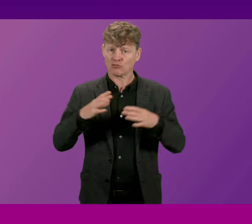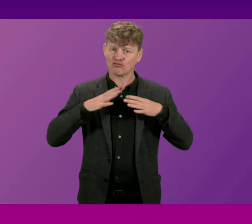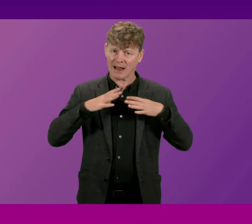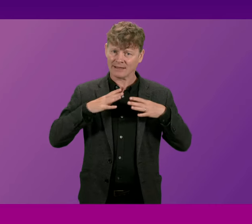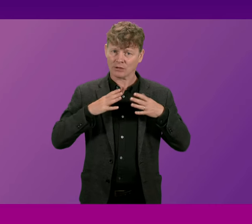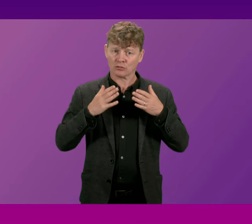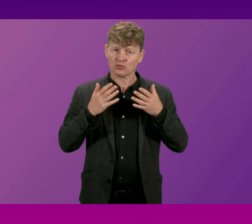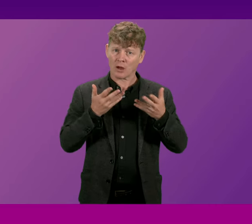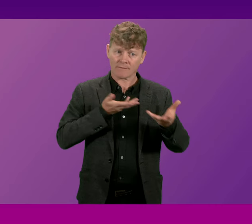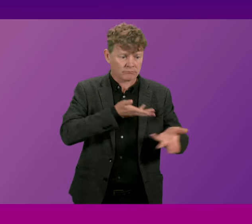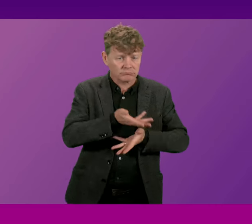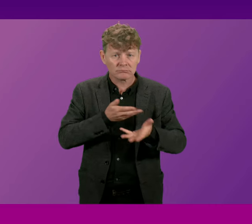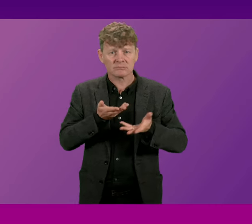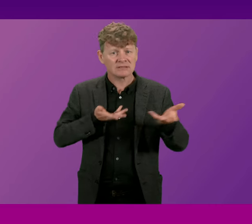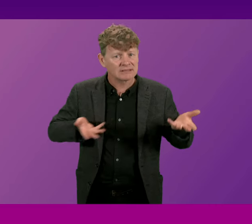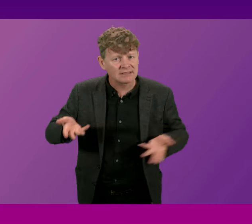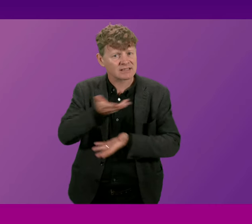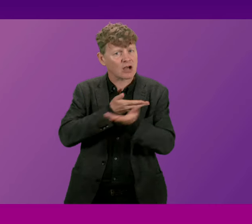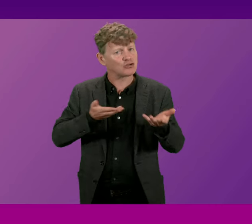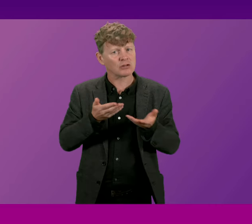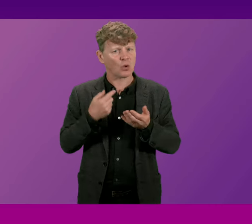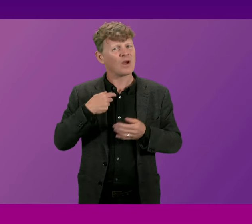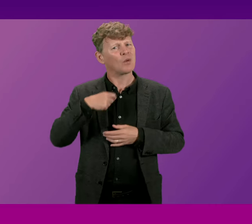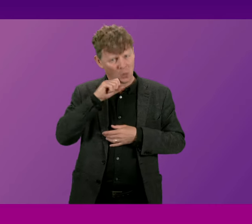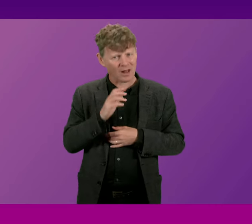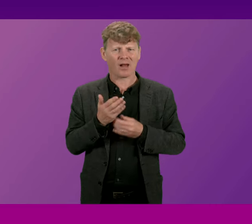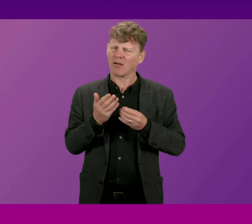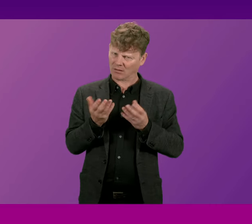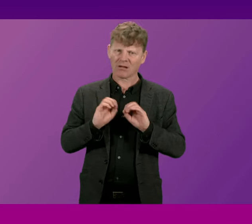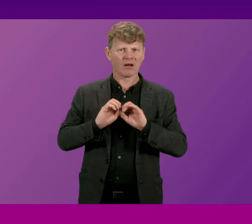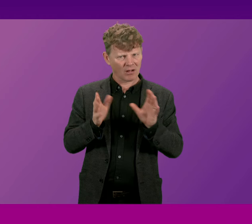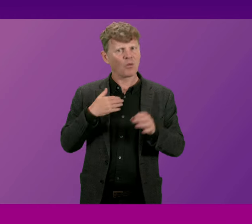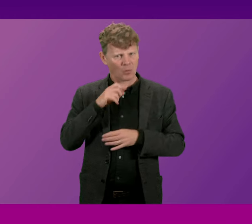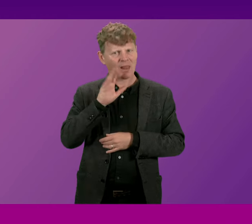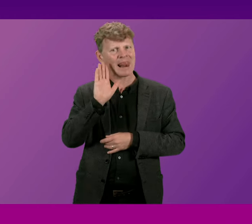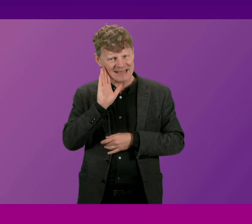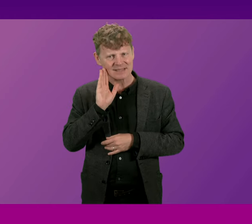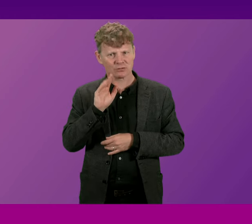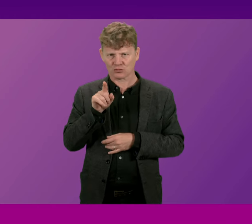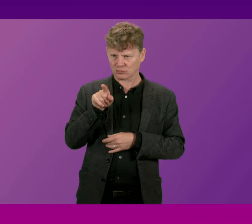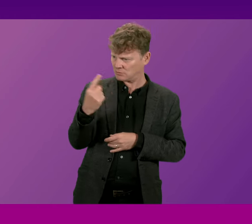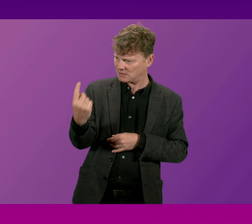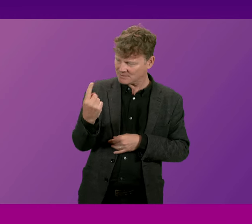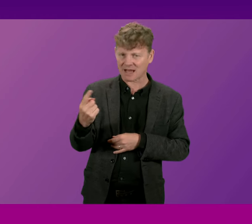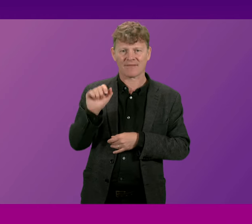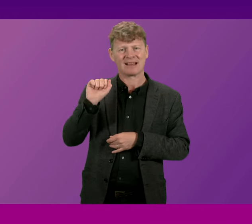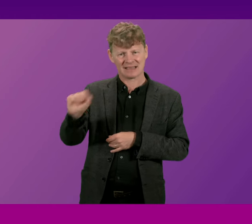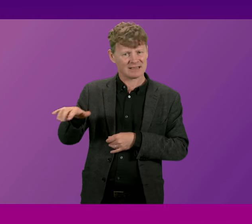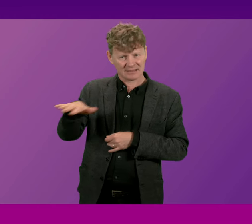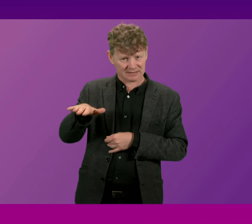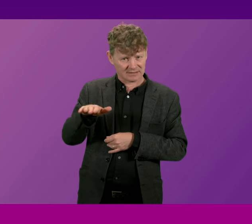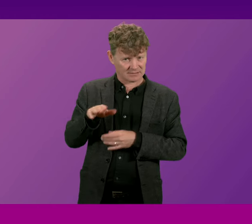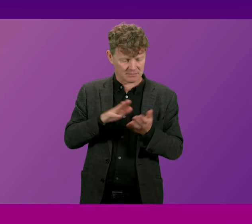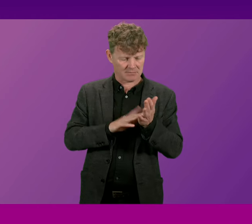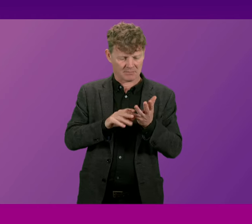that dialogue and discussion and will obviously listen to the points that are put forward by Mr Mundell and his constituents and